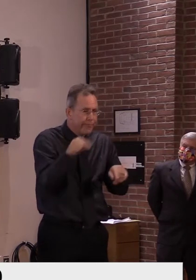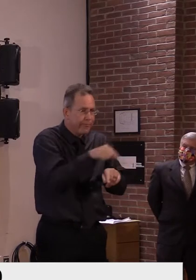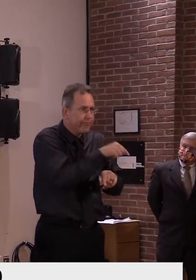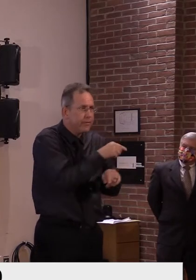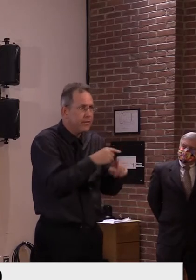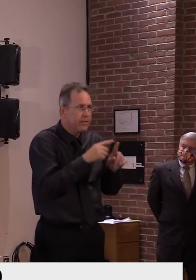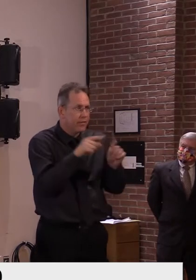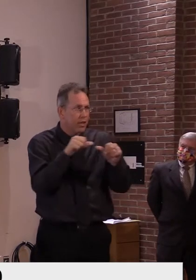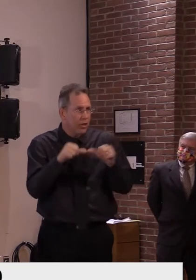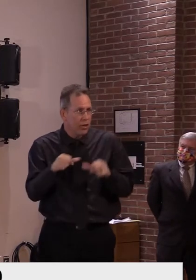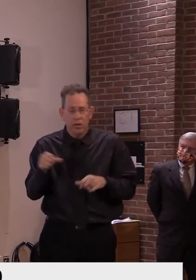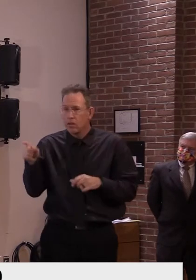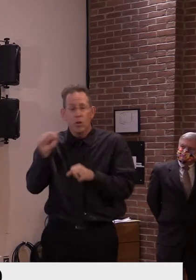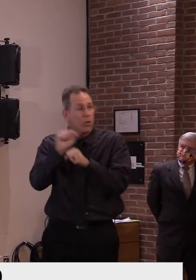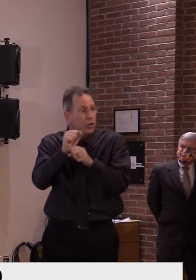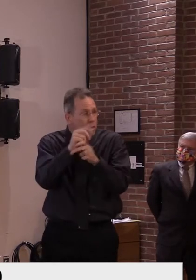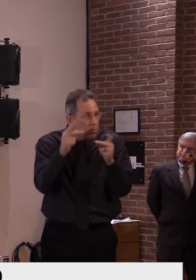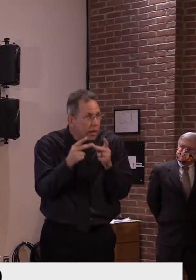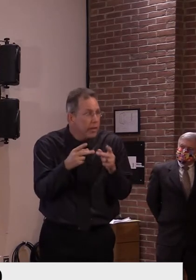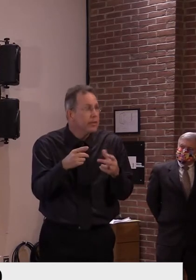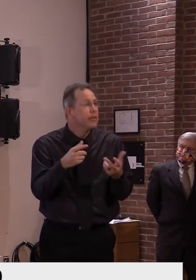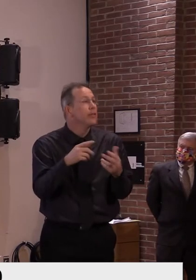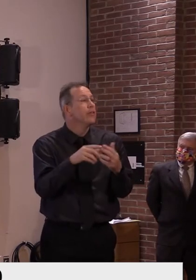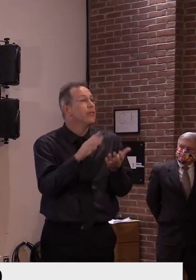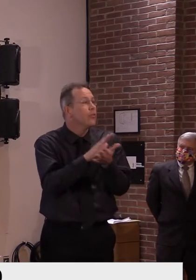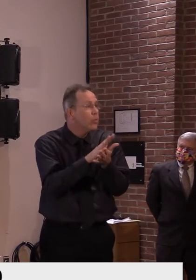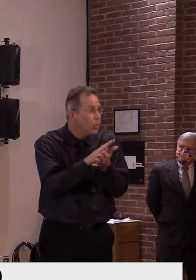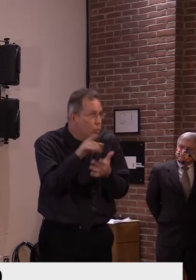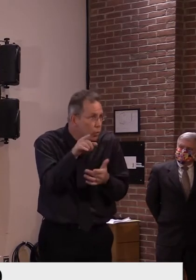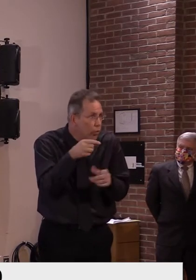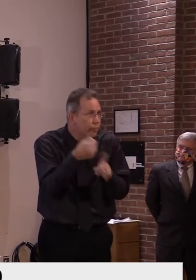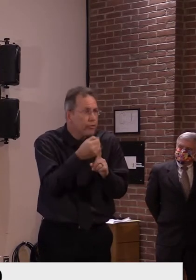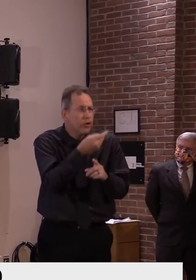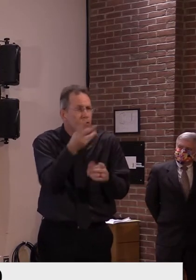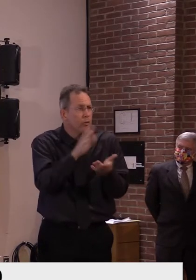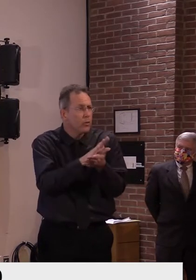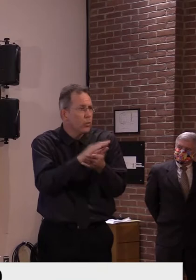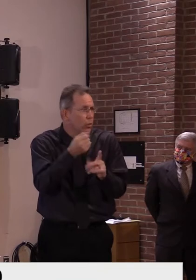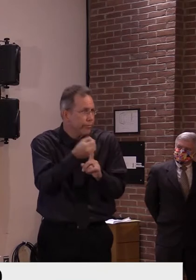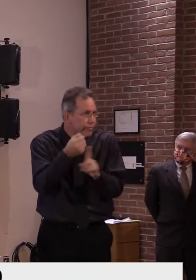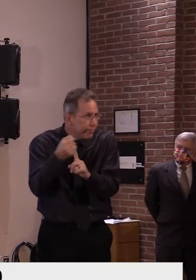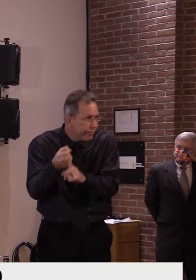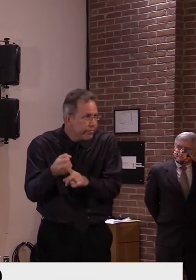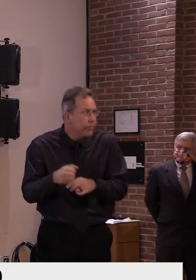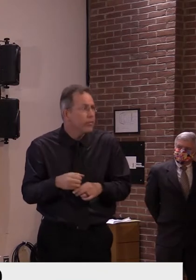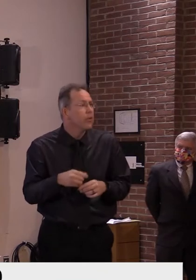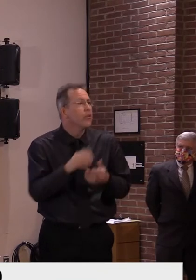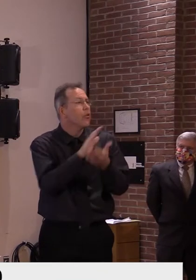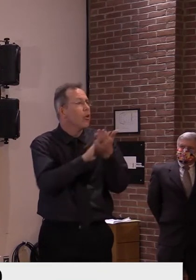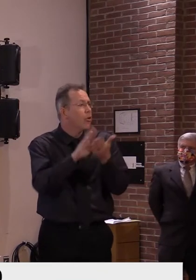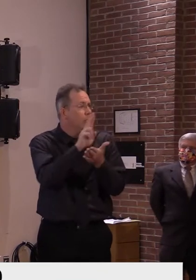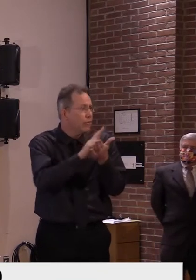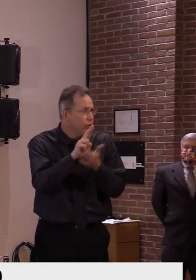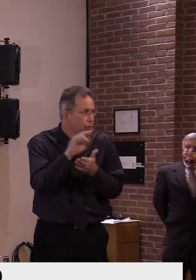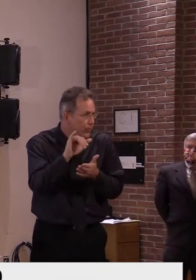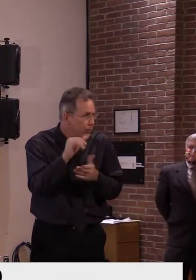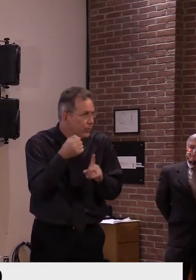and a number of schools and a major college in the area